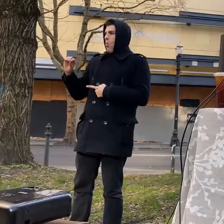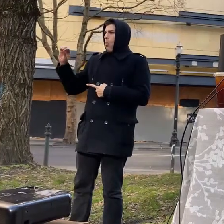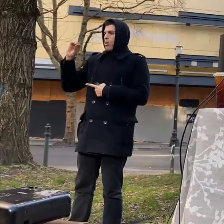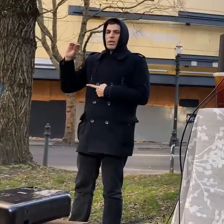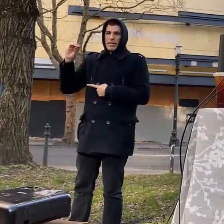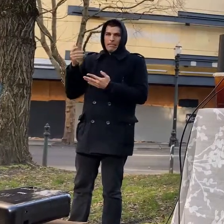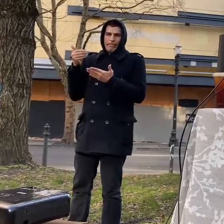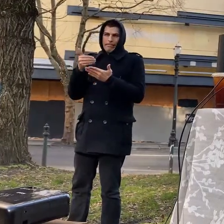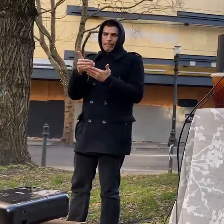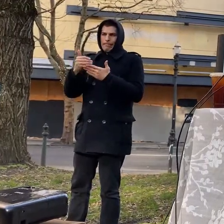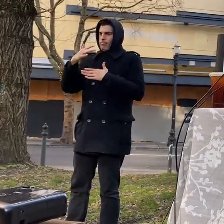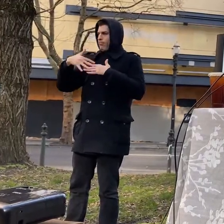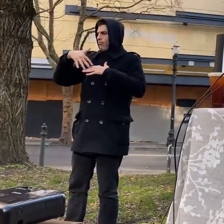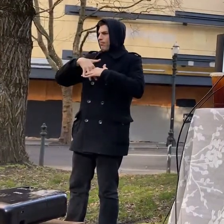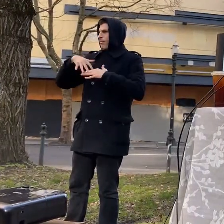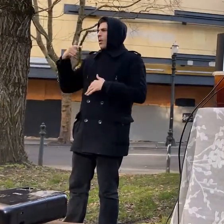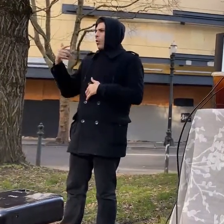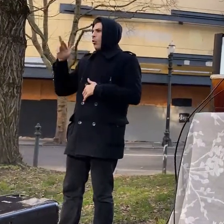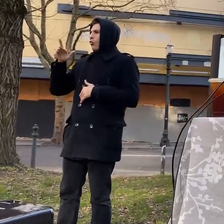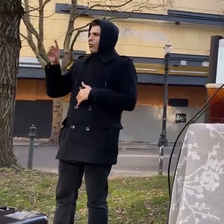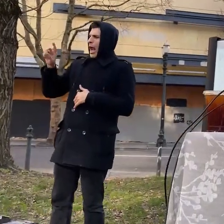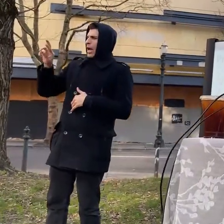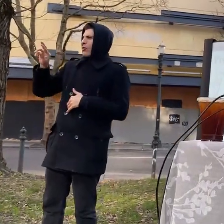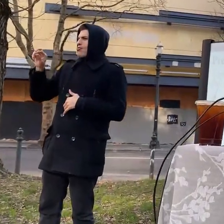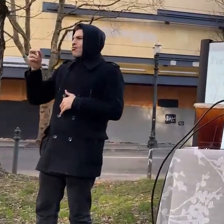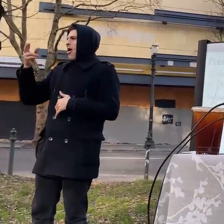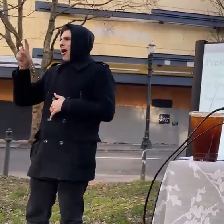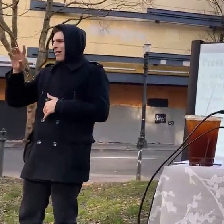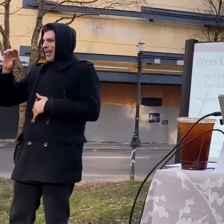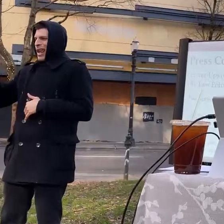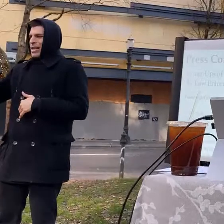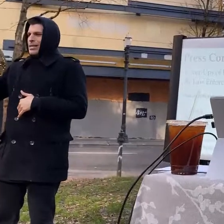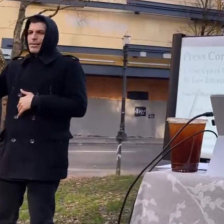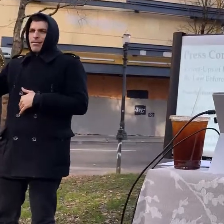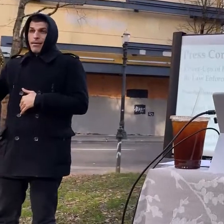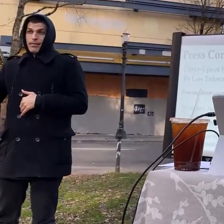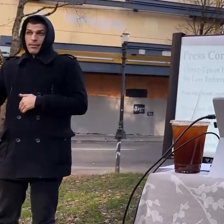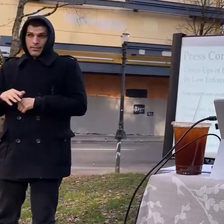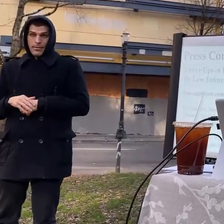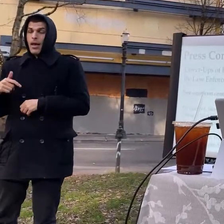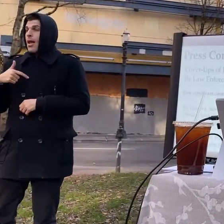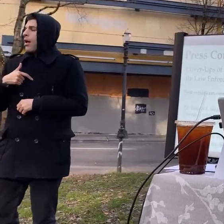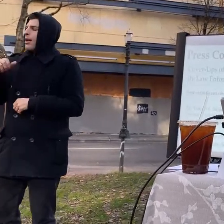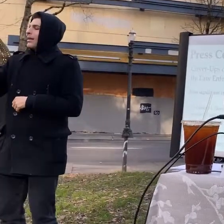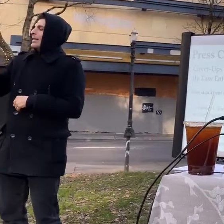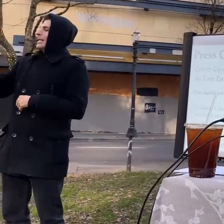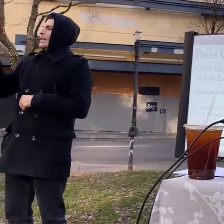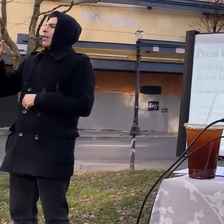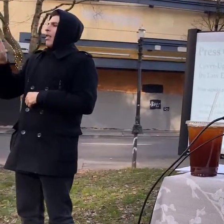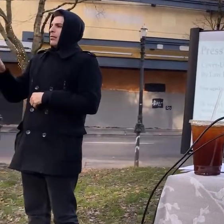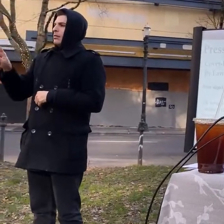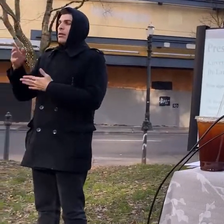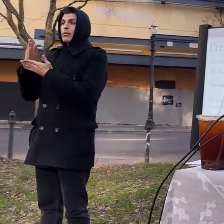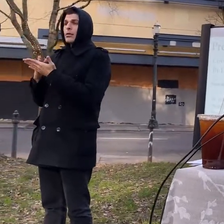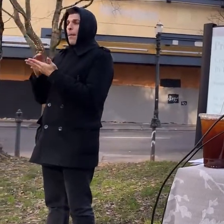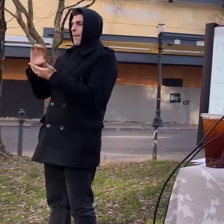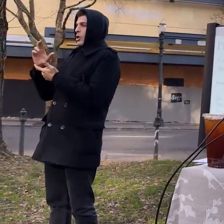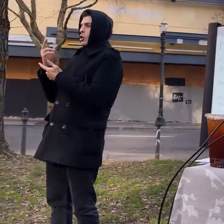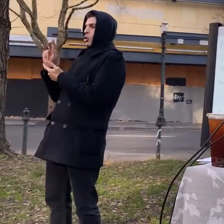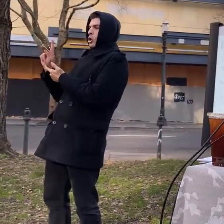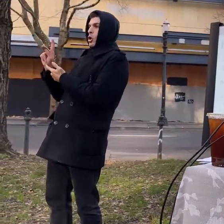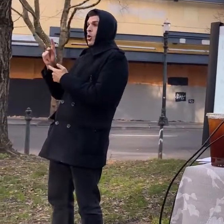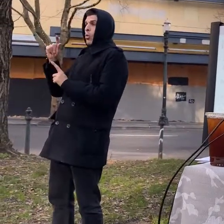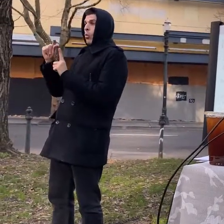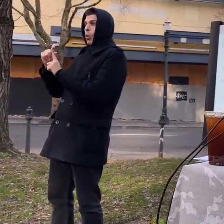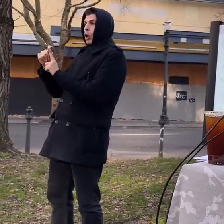are longhouse people from yakima and uh these like these people feathers are wearing our friend a yakima elder um they